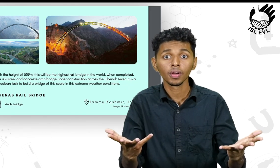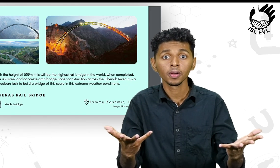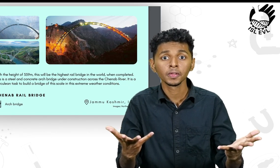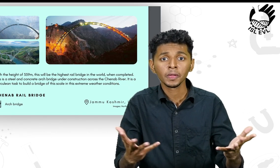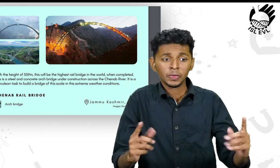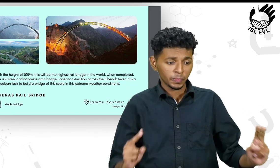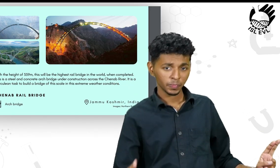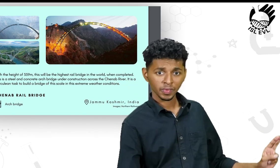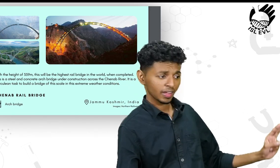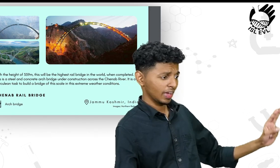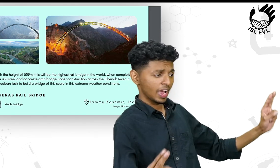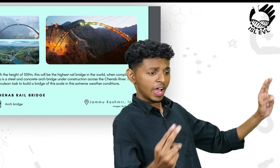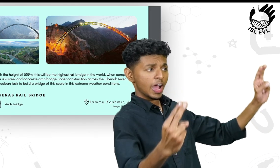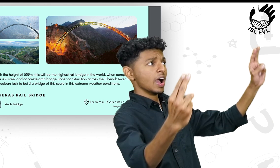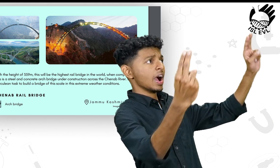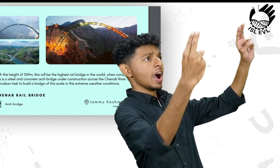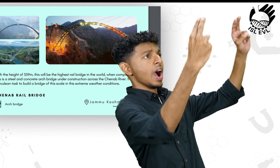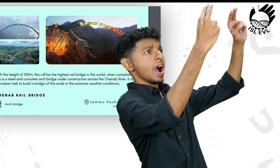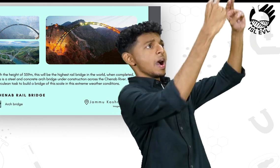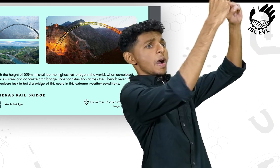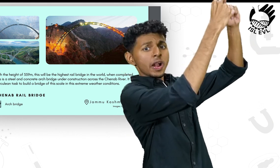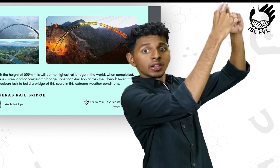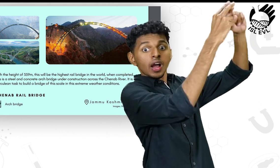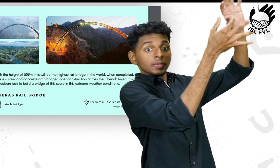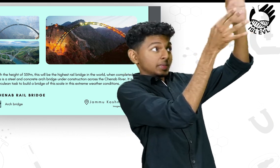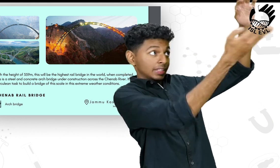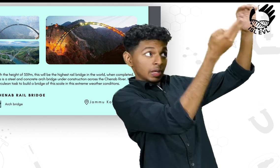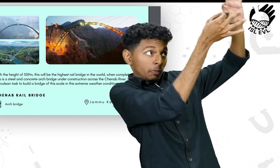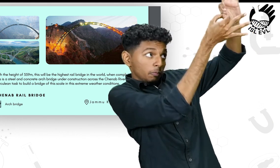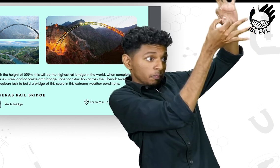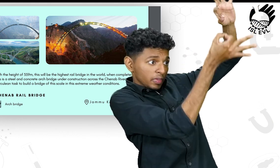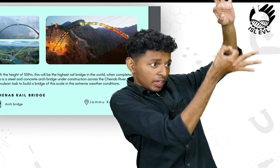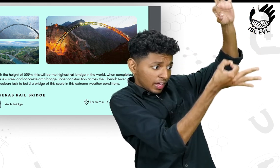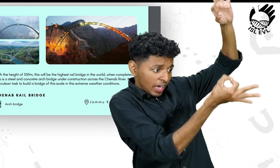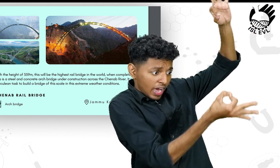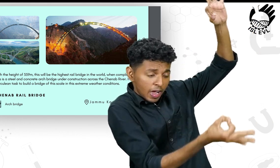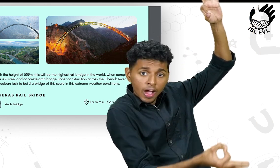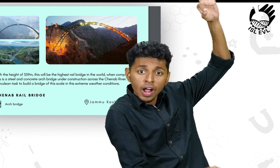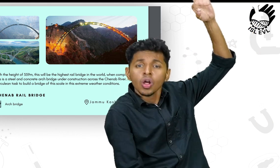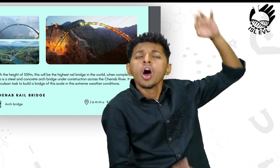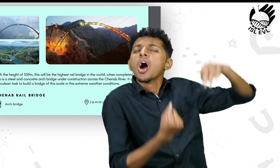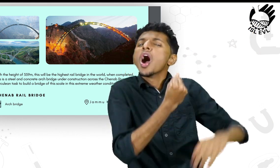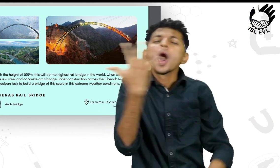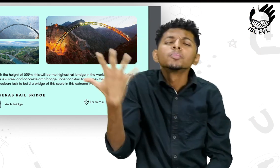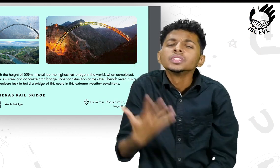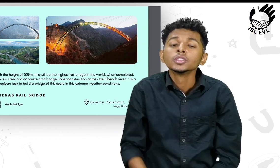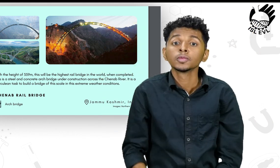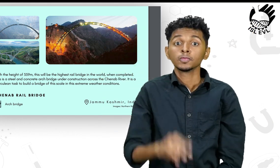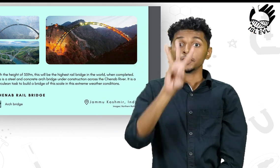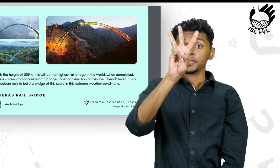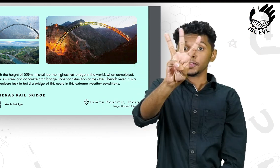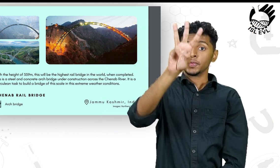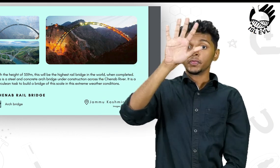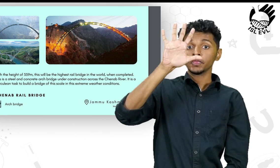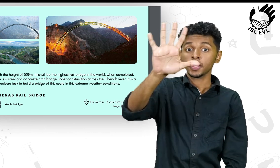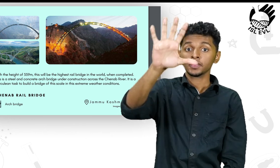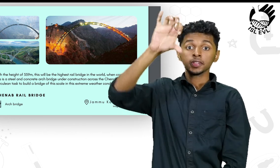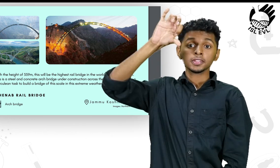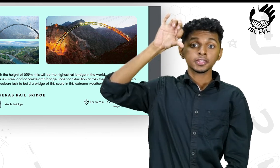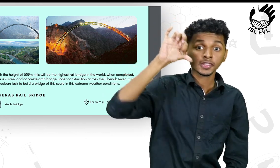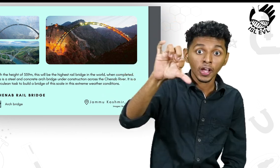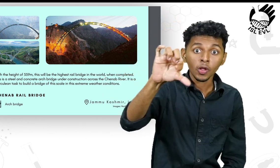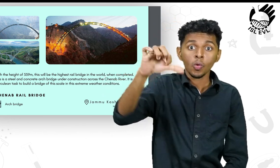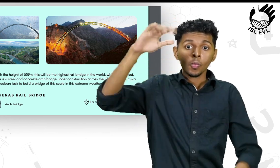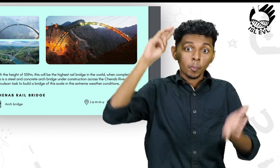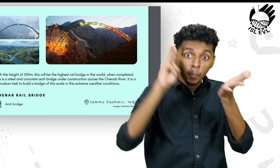With the height of 359 meters, this will be the highest rail bridge in